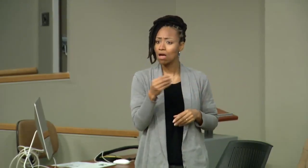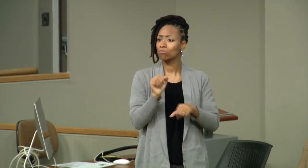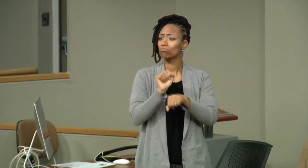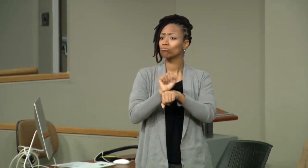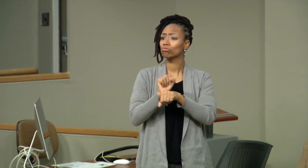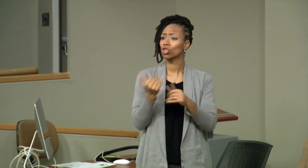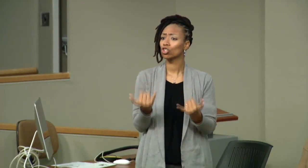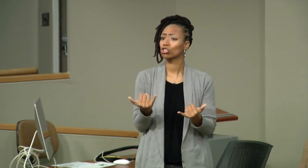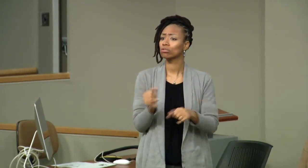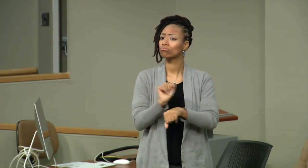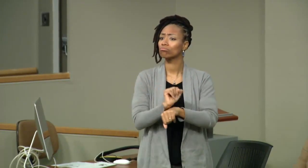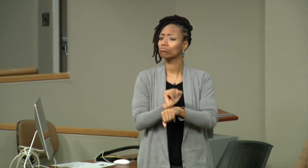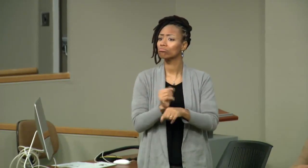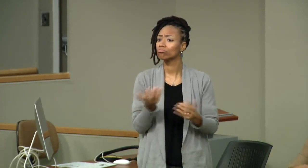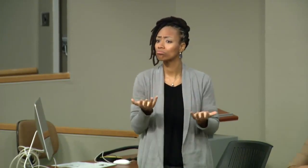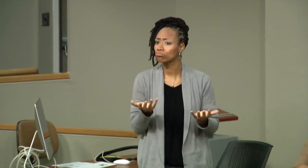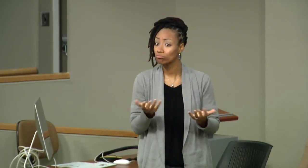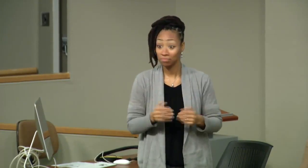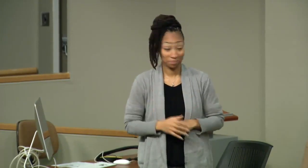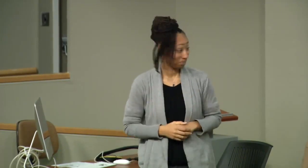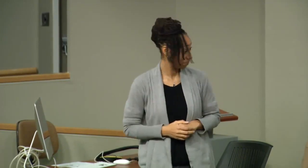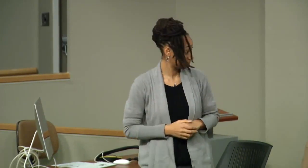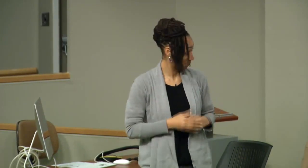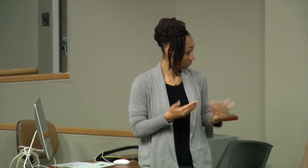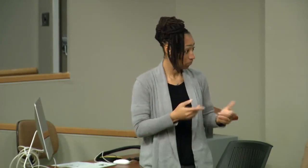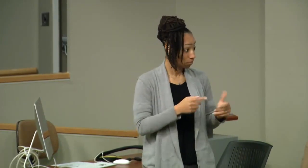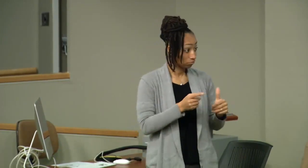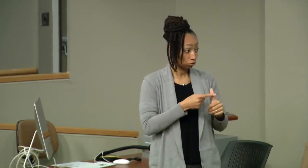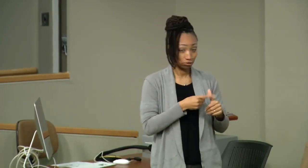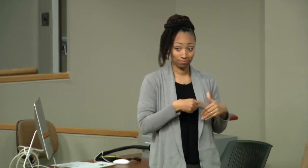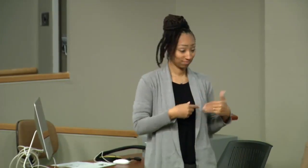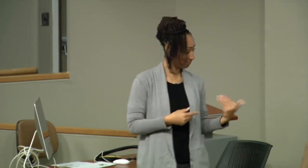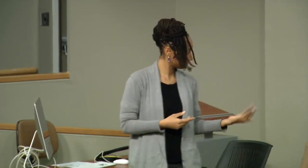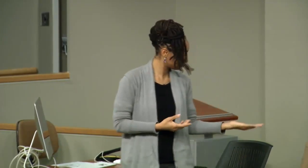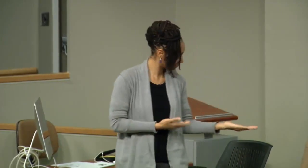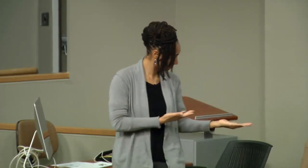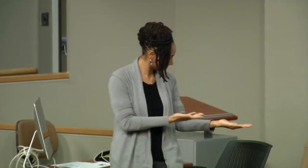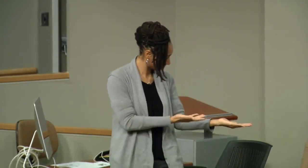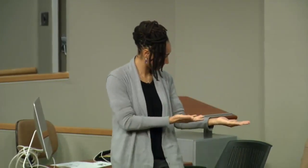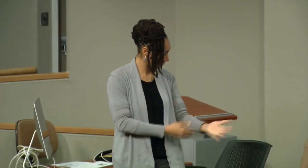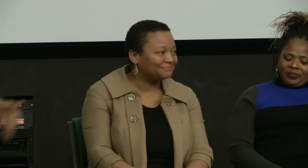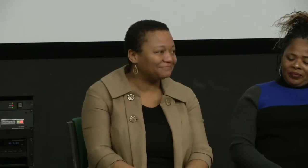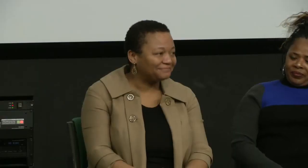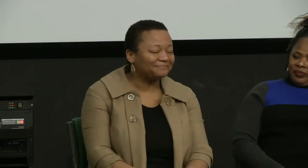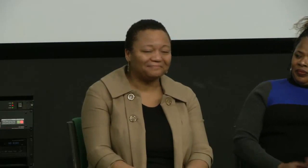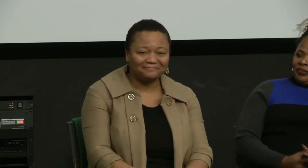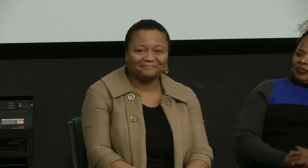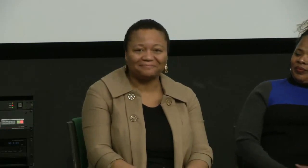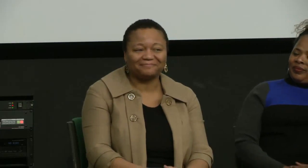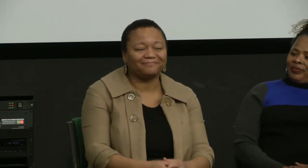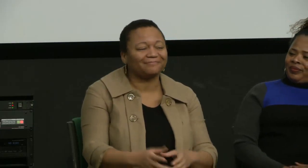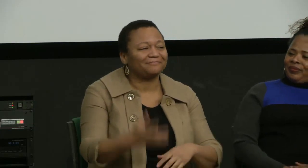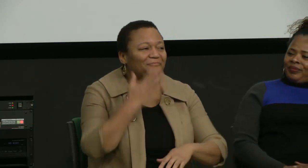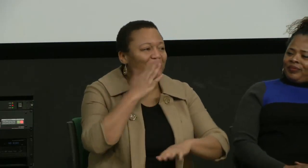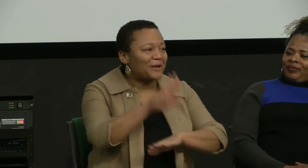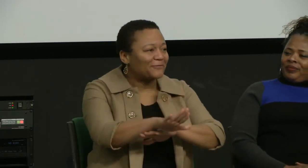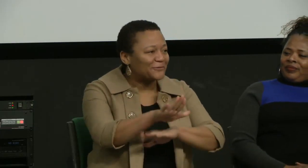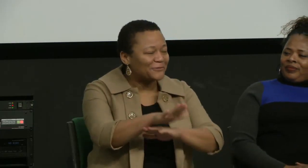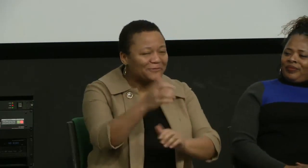So, as we start, I'm going to have each of them introduce themselves and share where they are currently working. Good